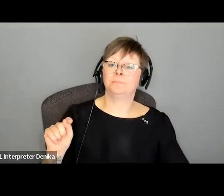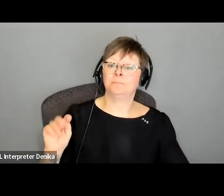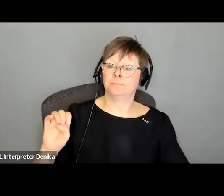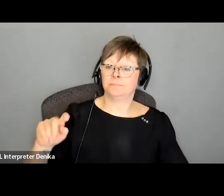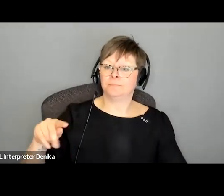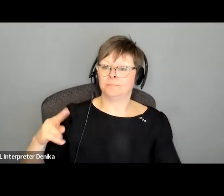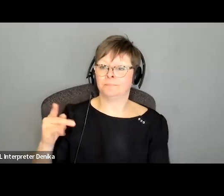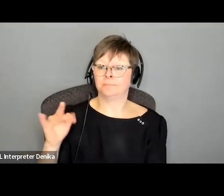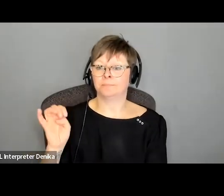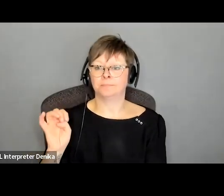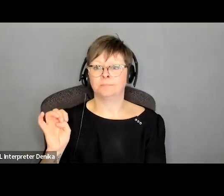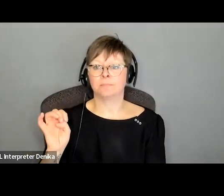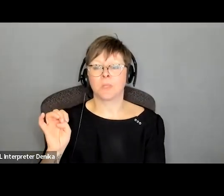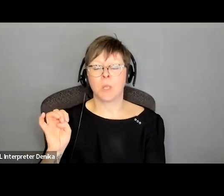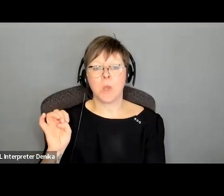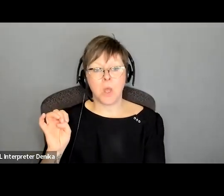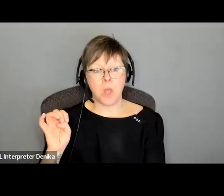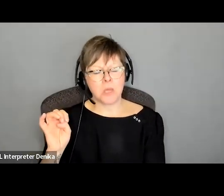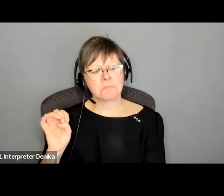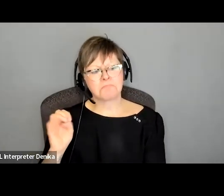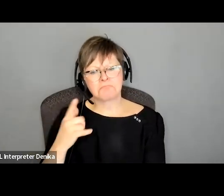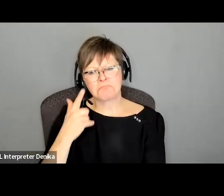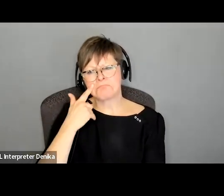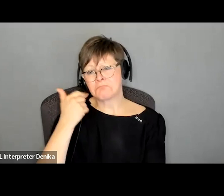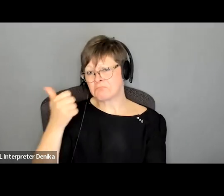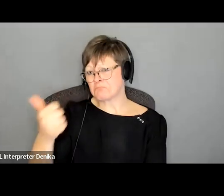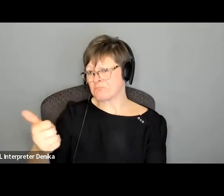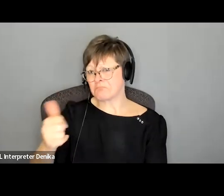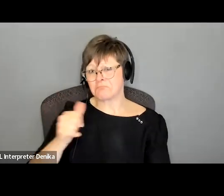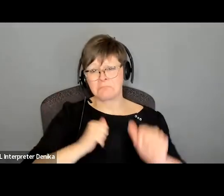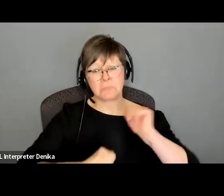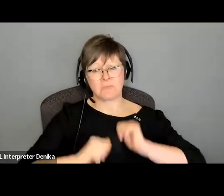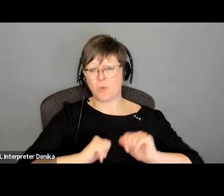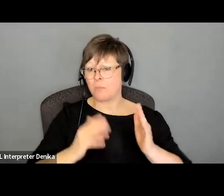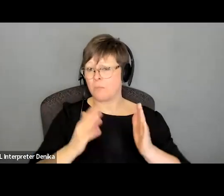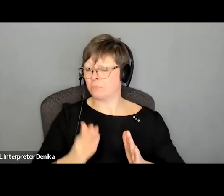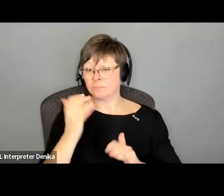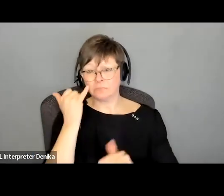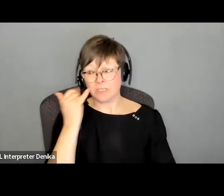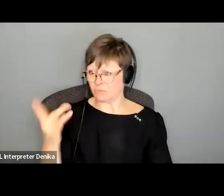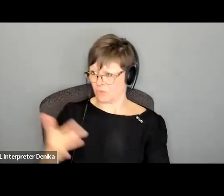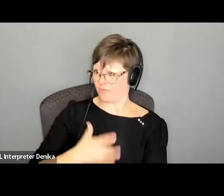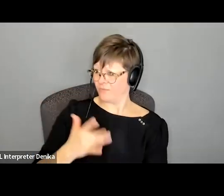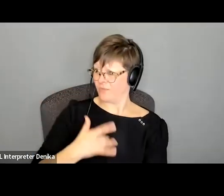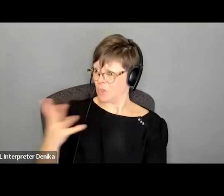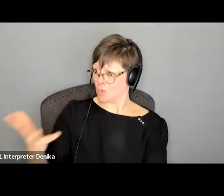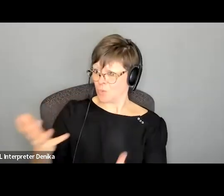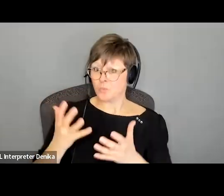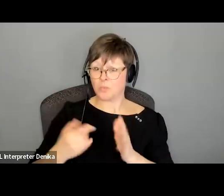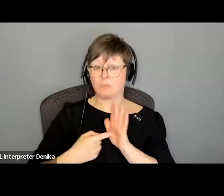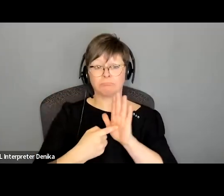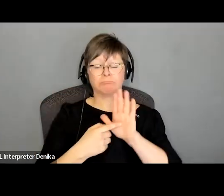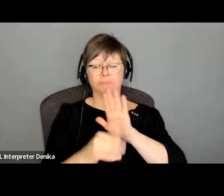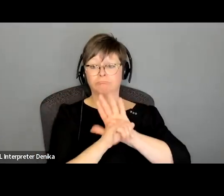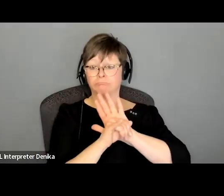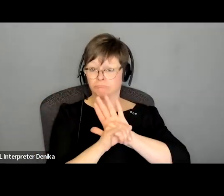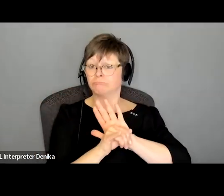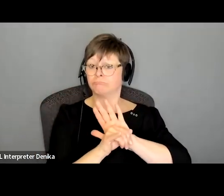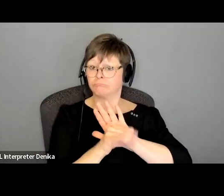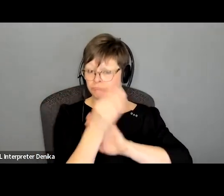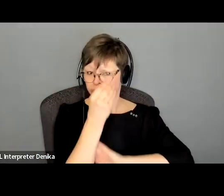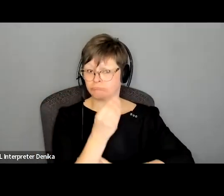um oh i think that's up to the performer if the performer feels that they should disclose their identity because they believe they make it